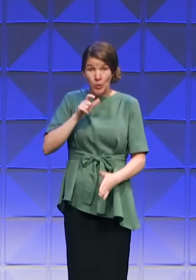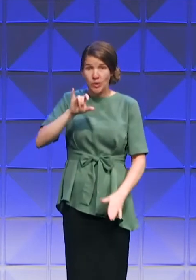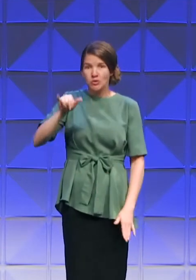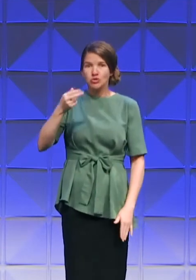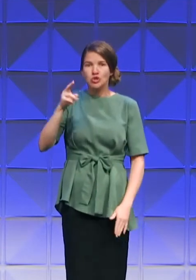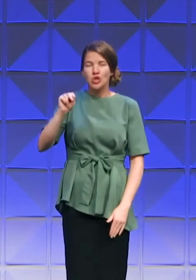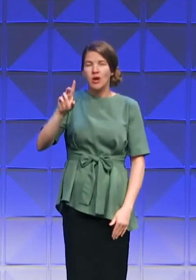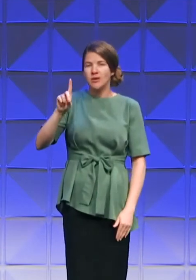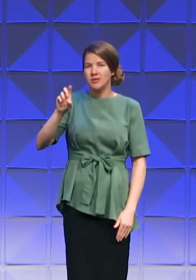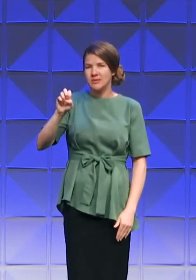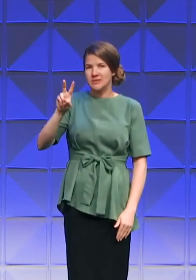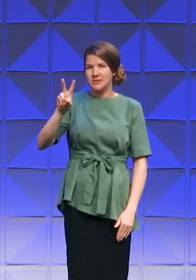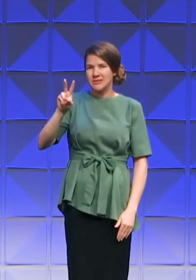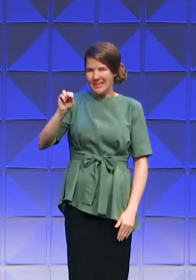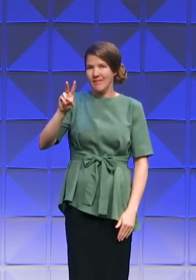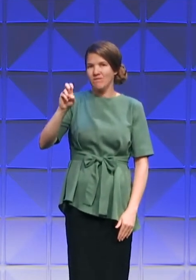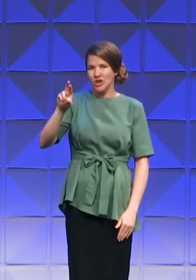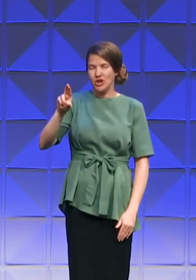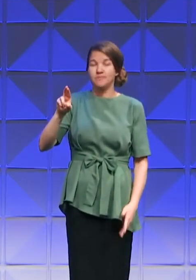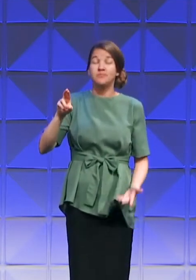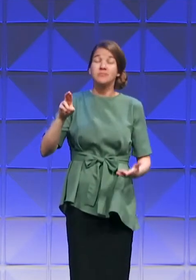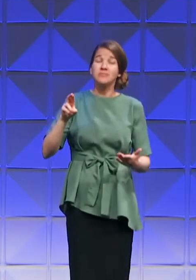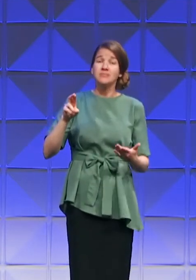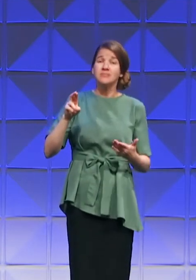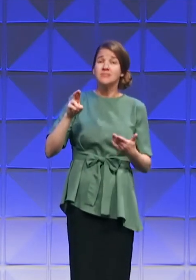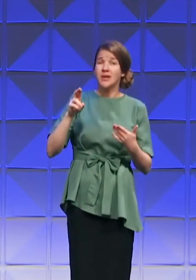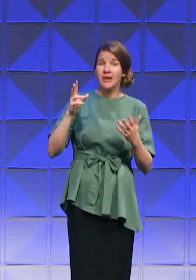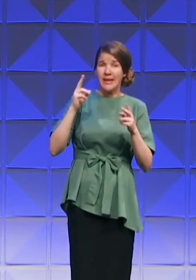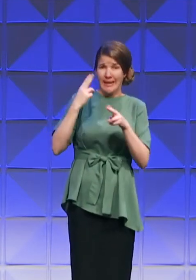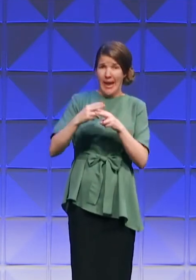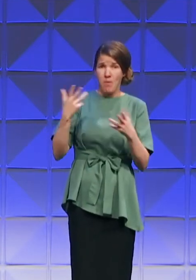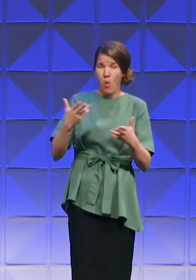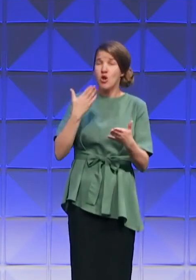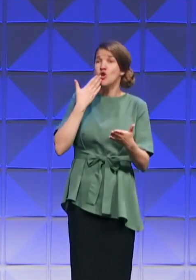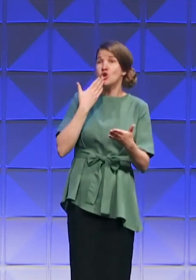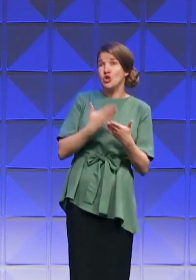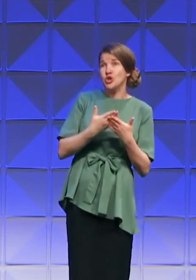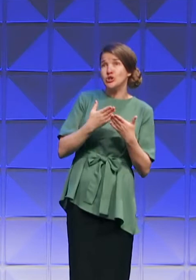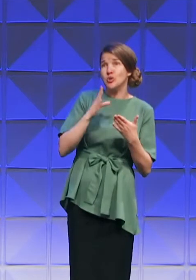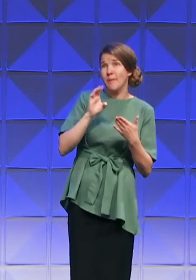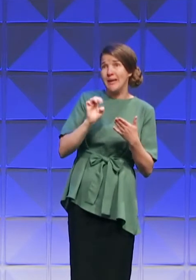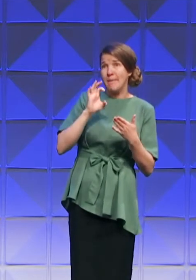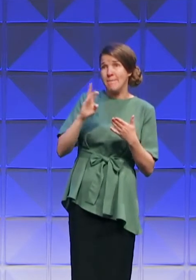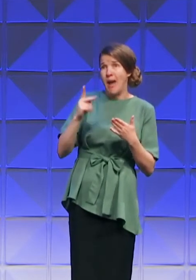and it's good to be back home again. Now go ahead and play it.